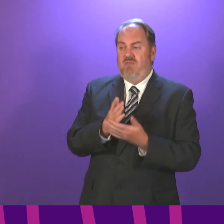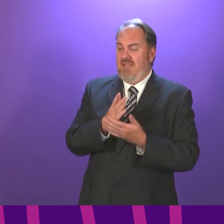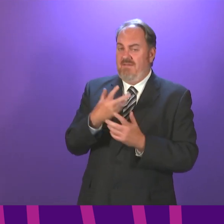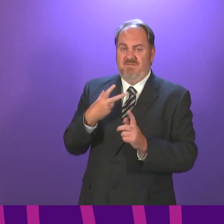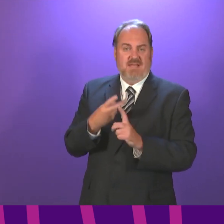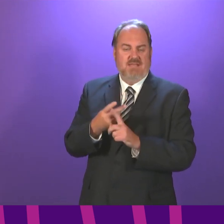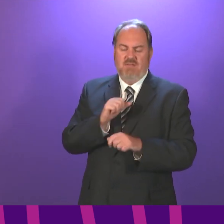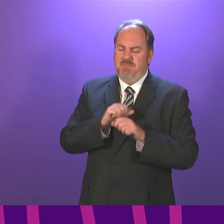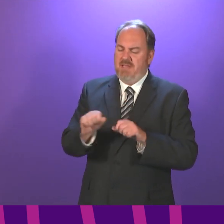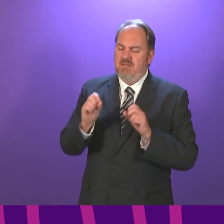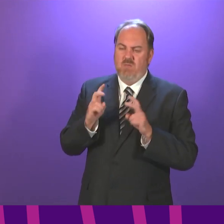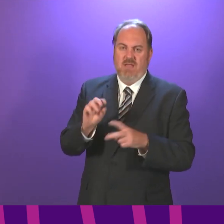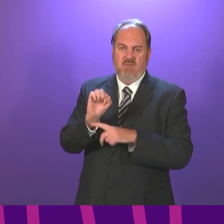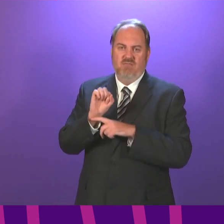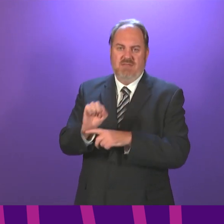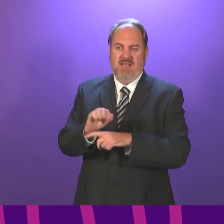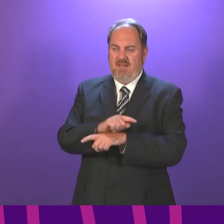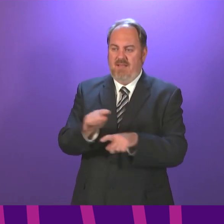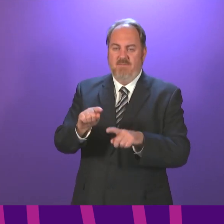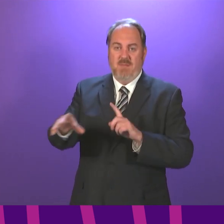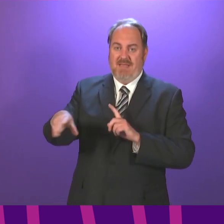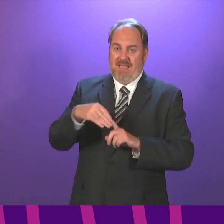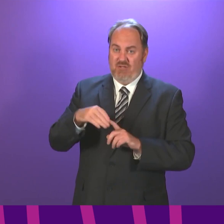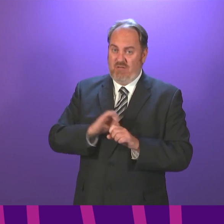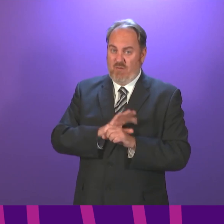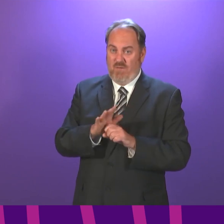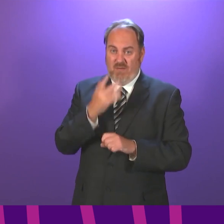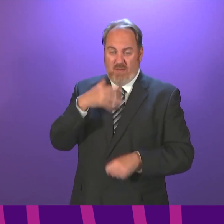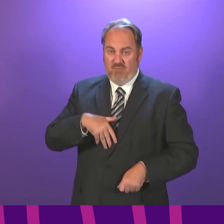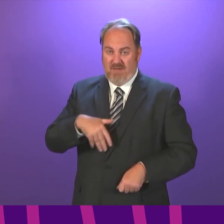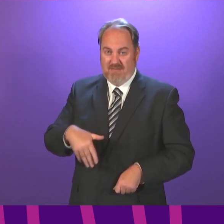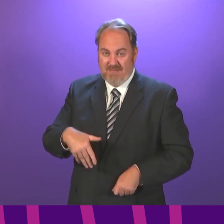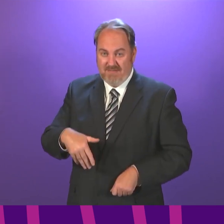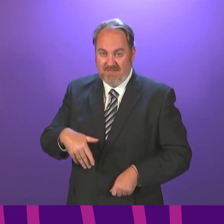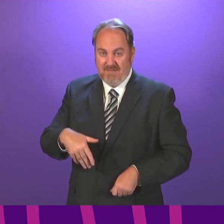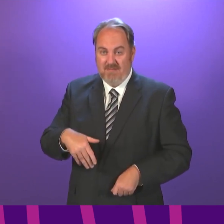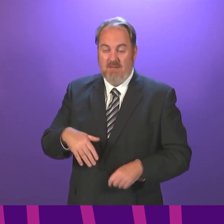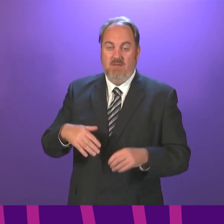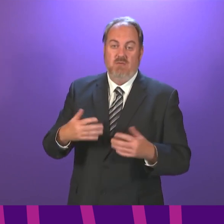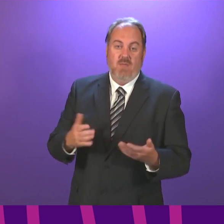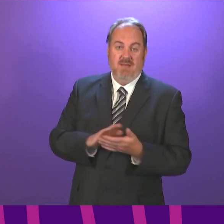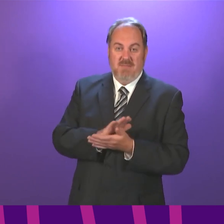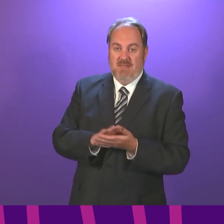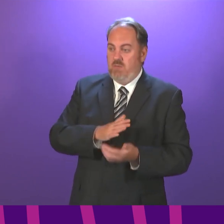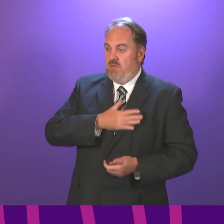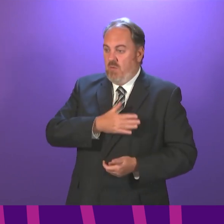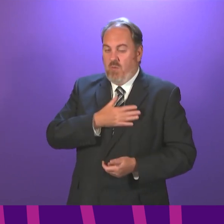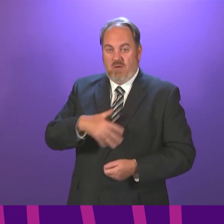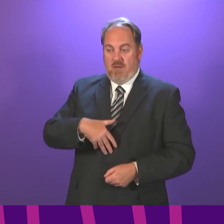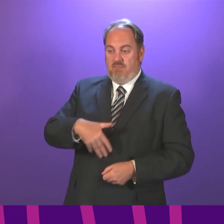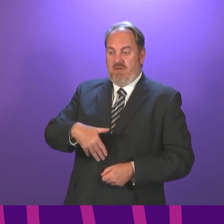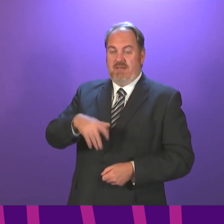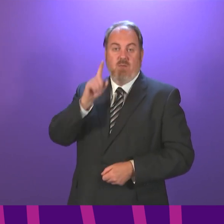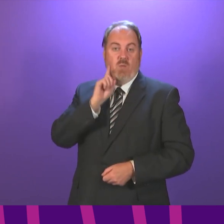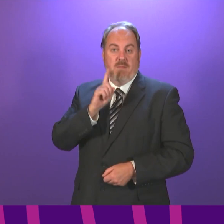way of protecting against the risks of COVID and pregnancy. That includes admission of the pregnant mother to intensive care, but also the possible